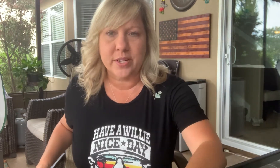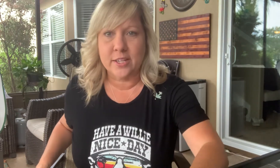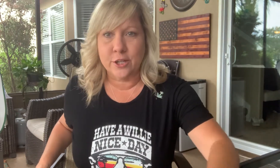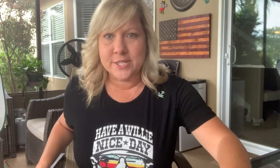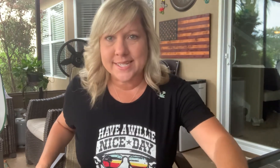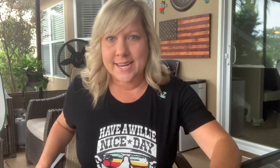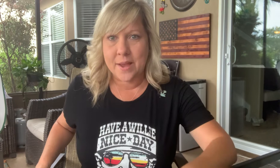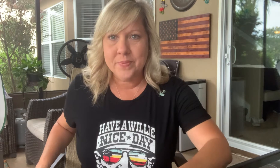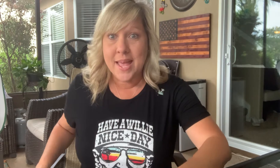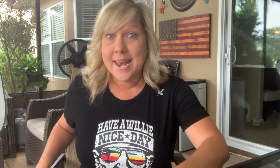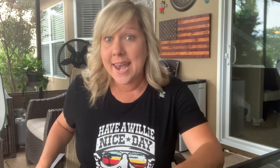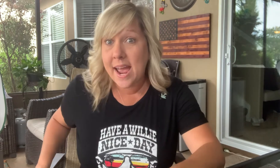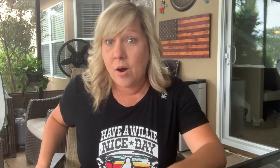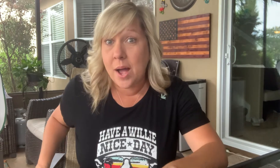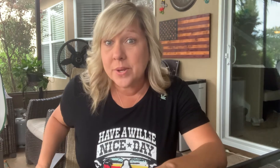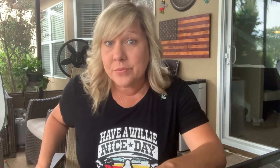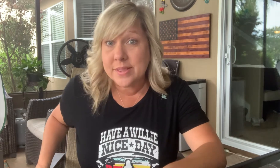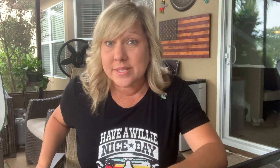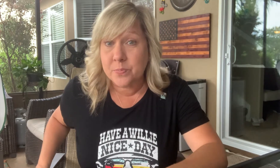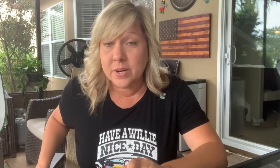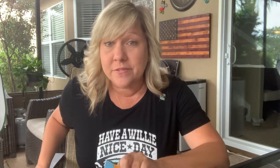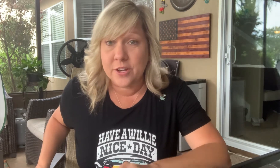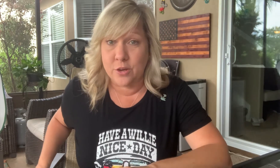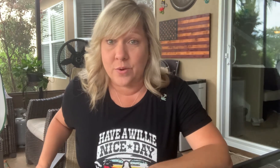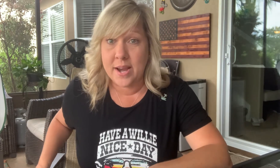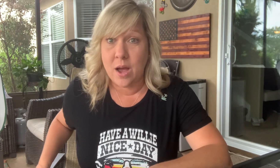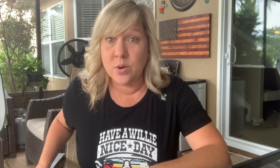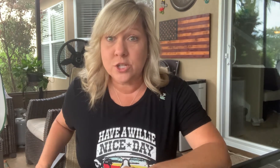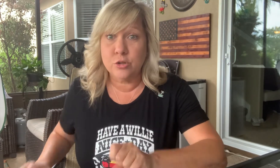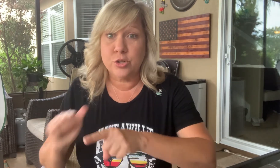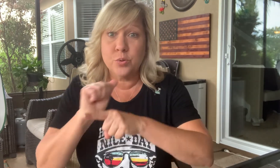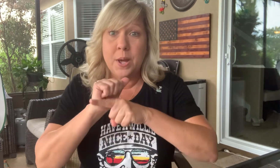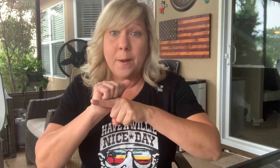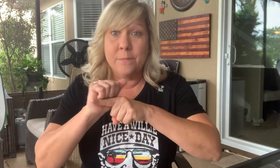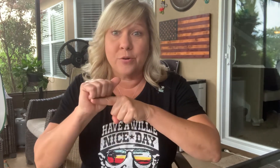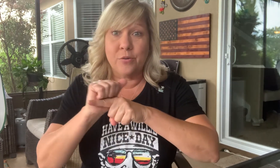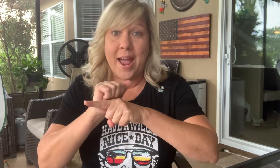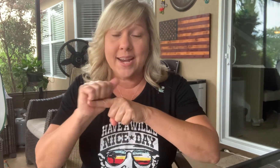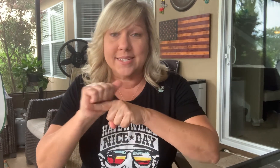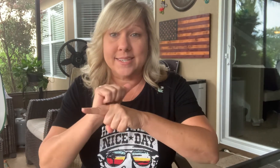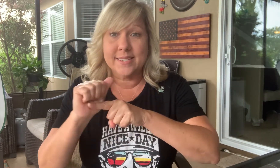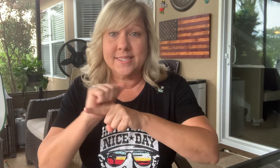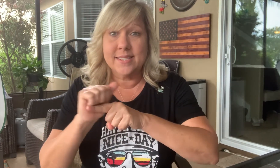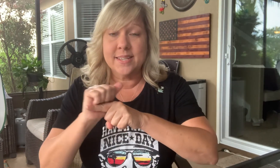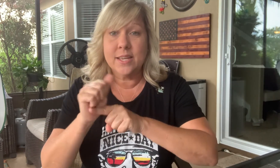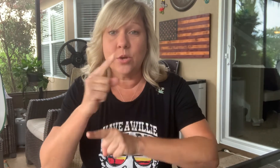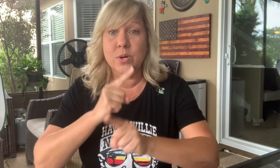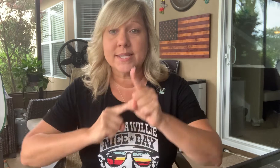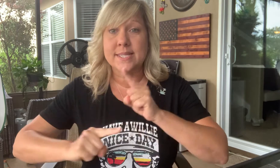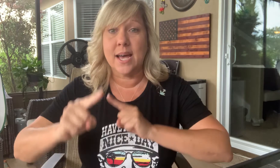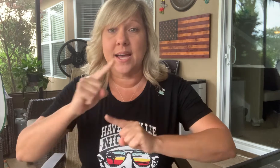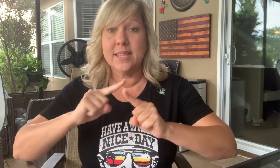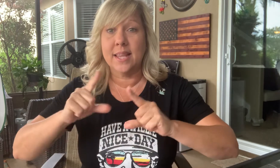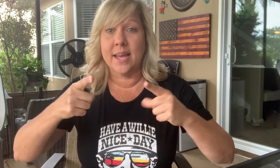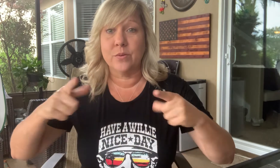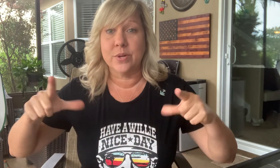going to learn today. Now I'm going to read this book for you. And I want you to practice your sign language